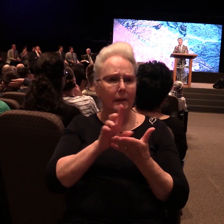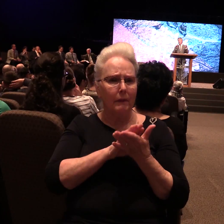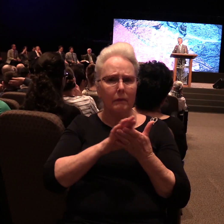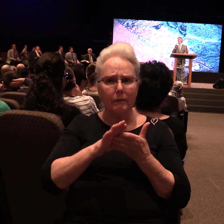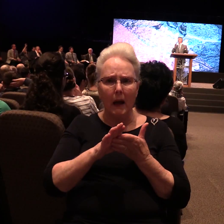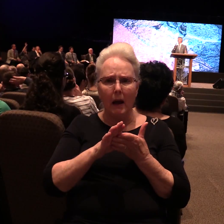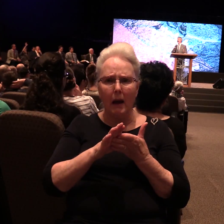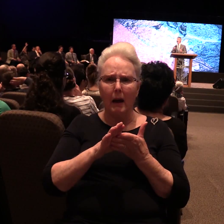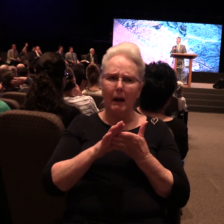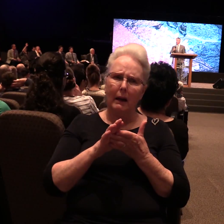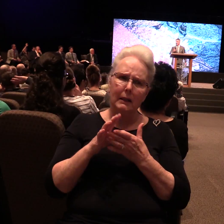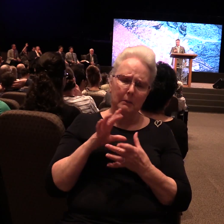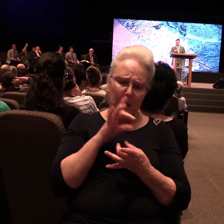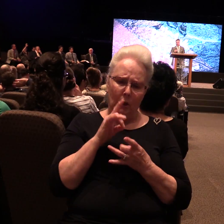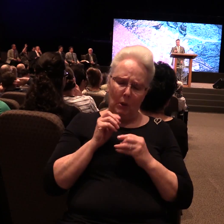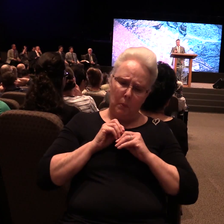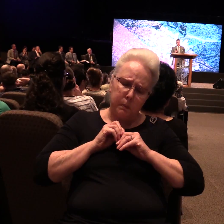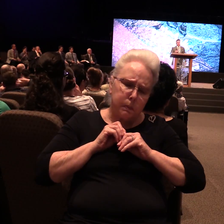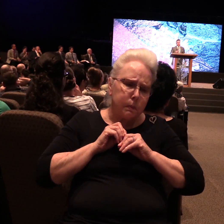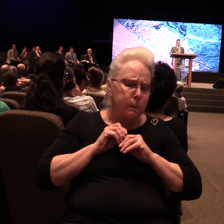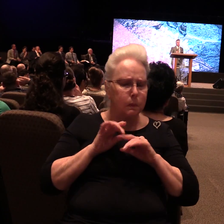happens no other way.